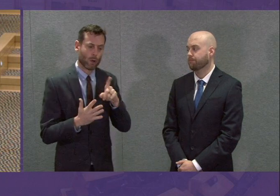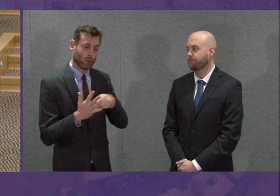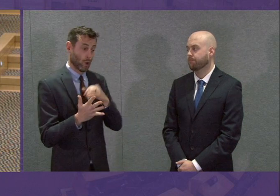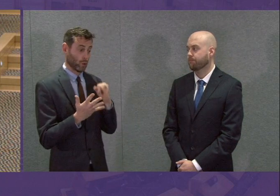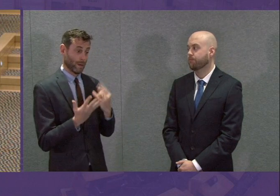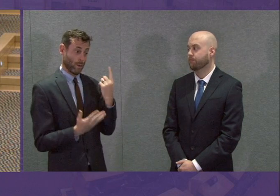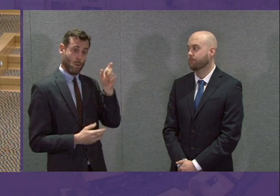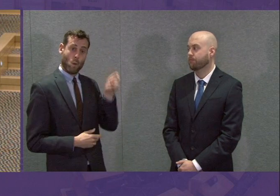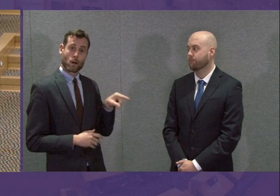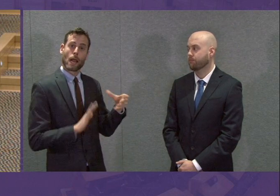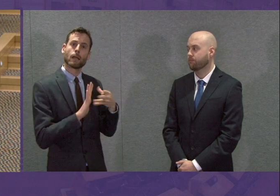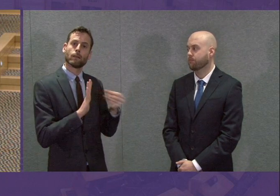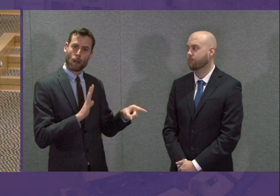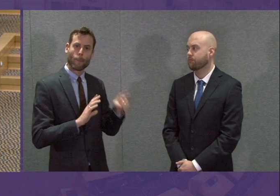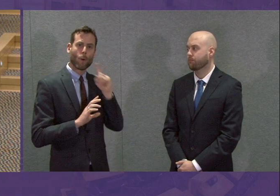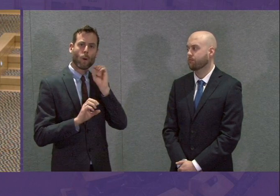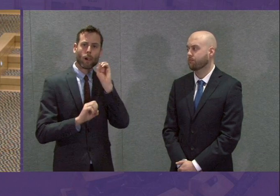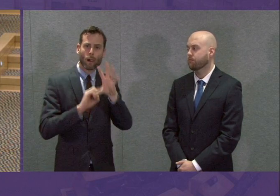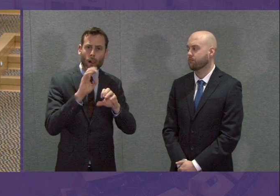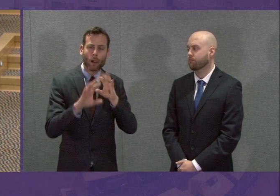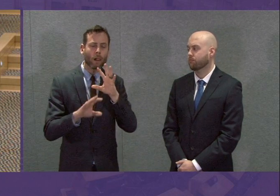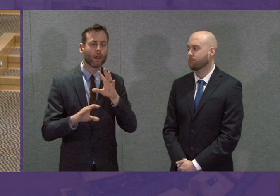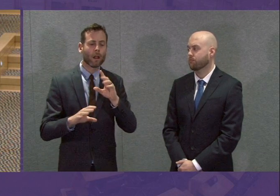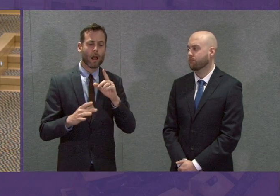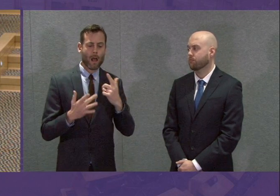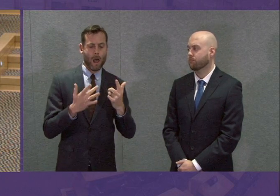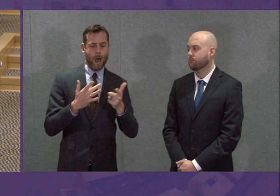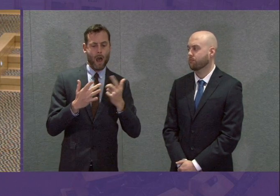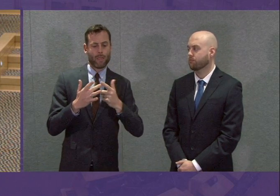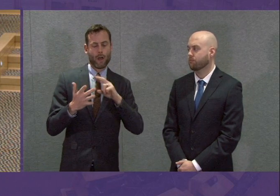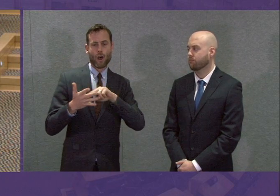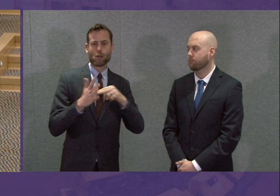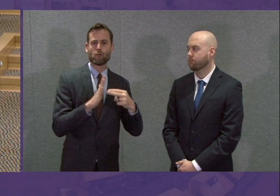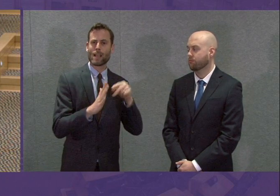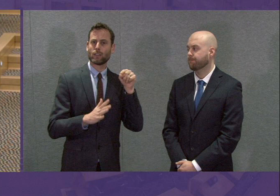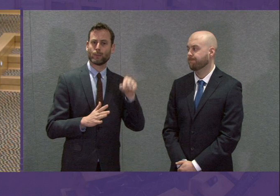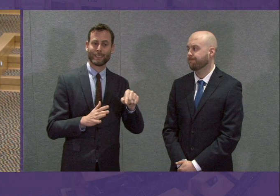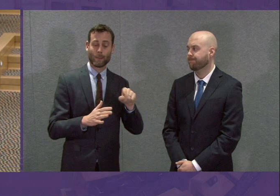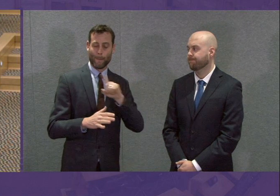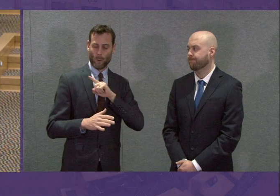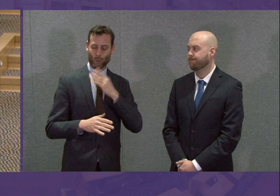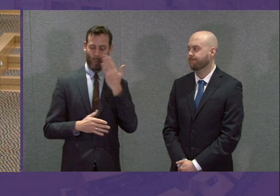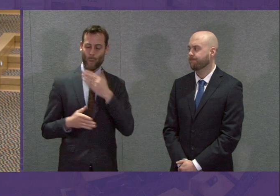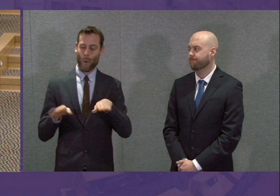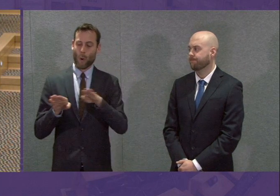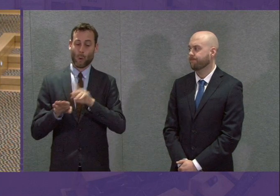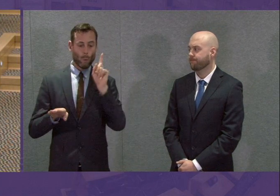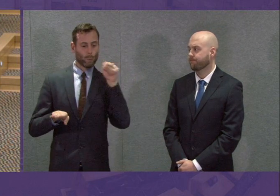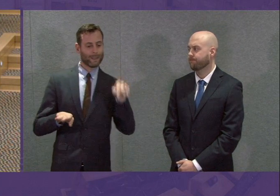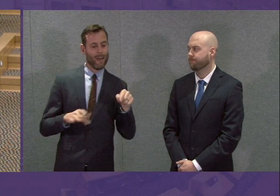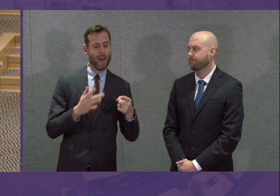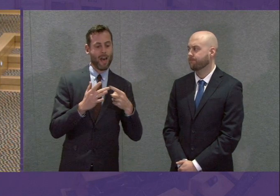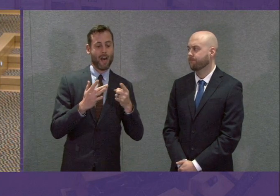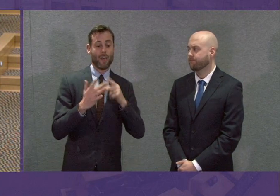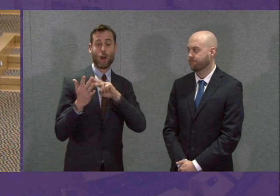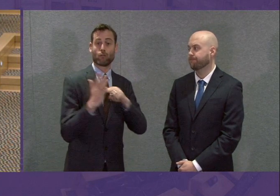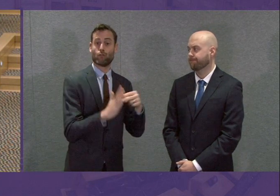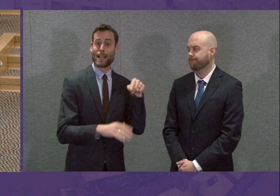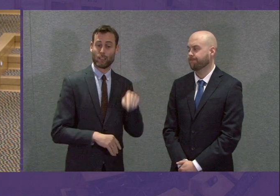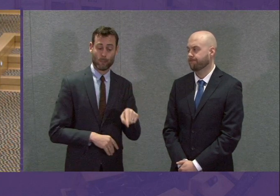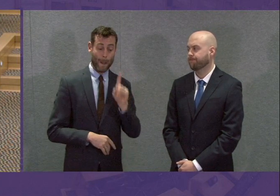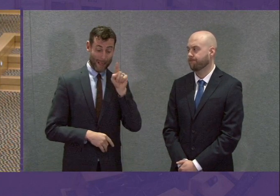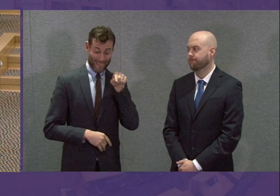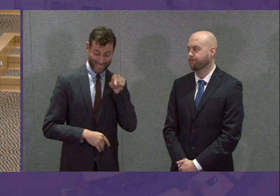detail as possible about the alternative arrangements we're putting in place in light of school closures. But again, to be frank, that planning work will